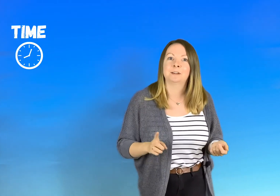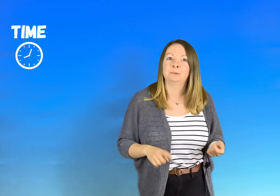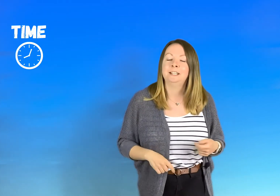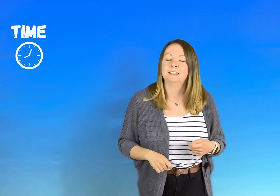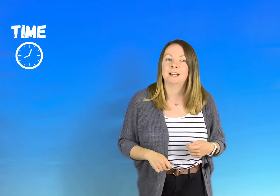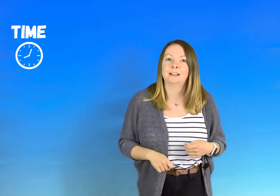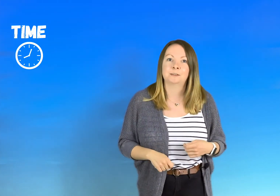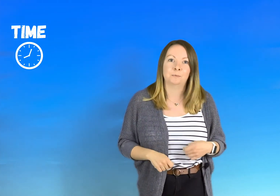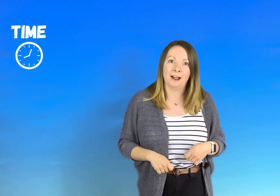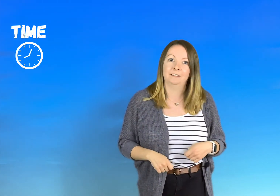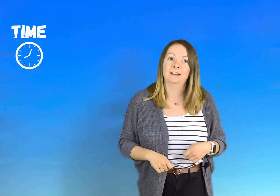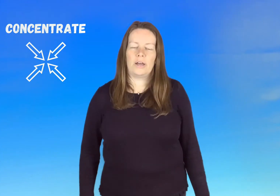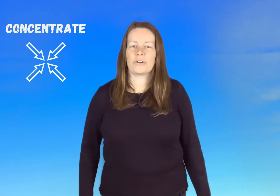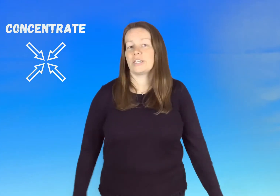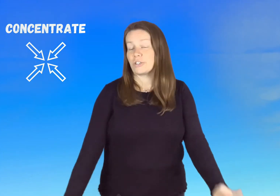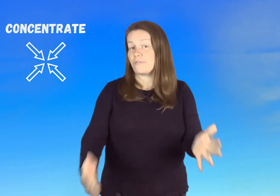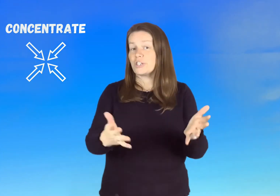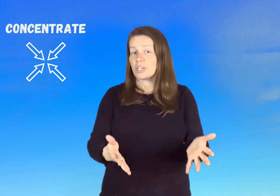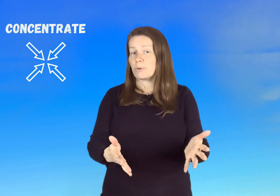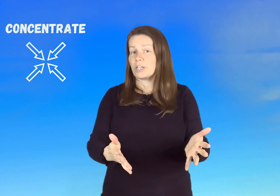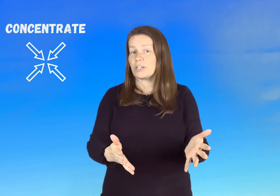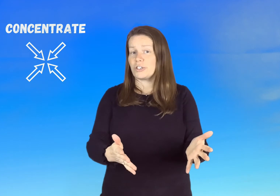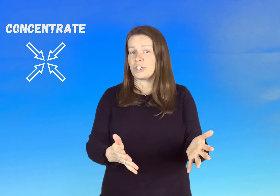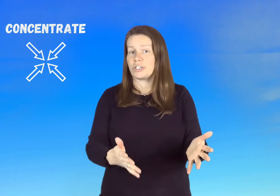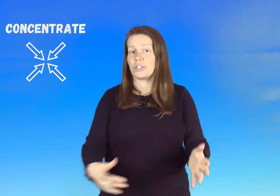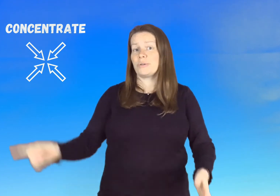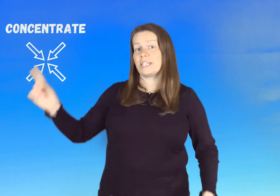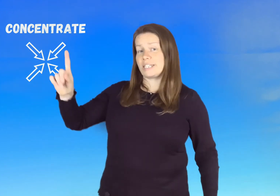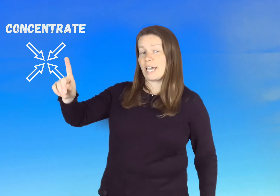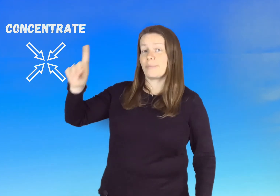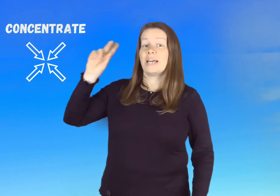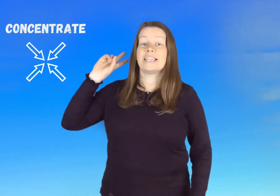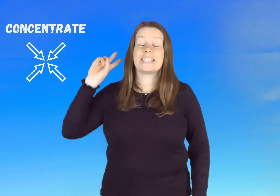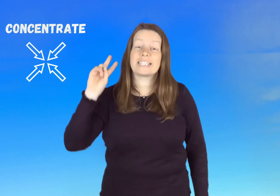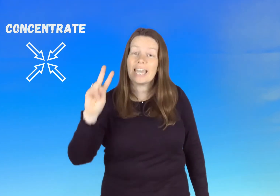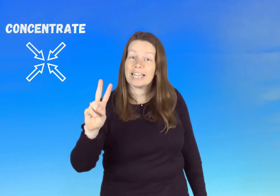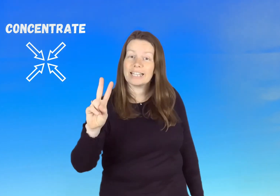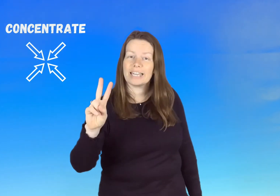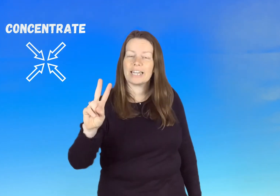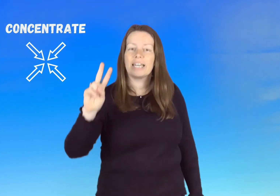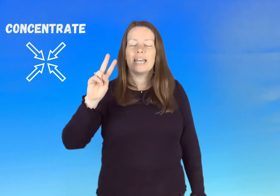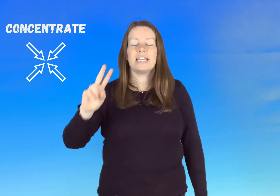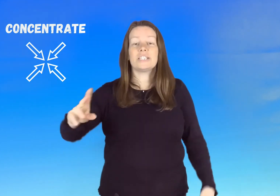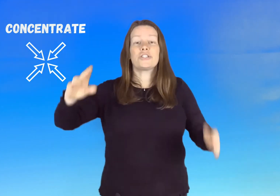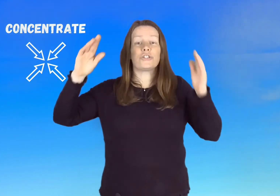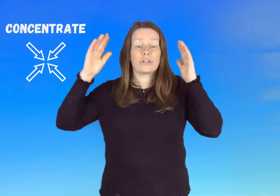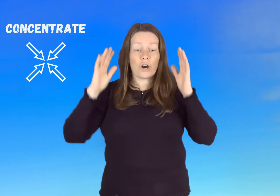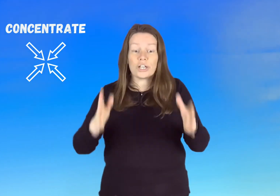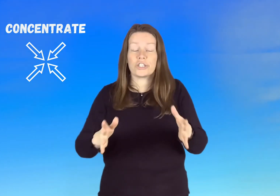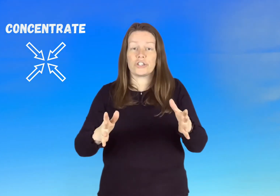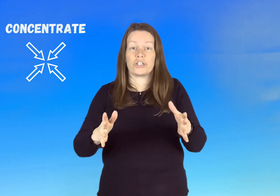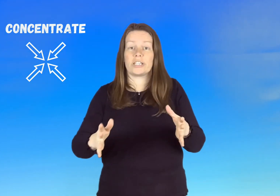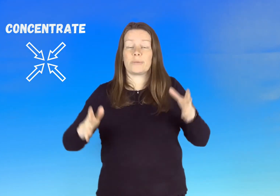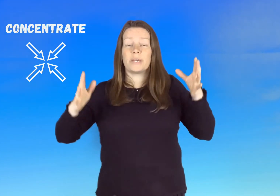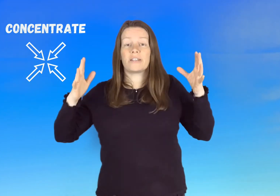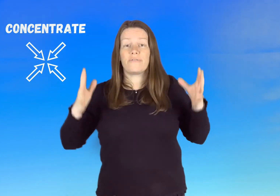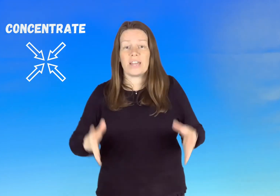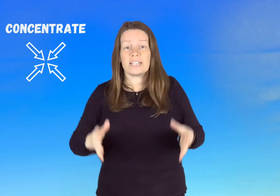complete the task well okay so the first thing we're encouraging you to do is time the second thing is to concentrate to be an effective